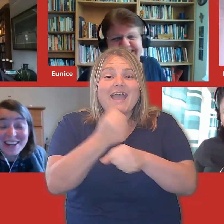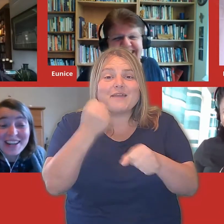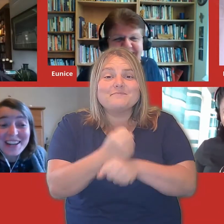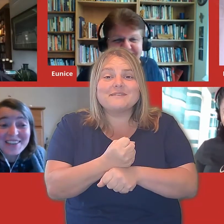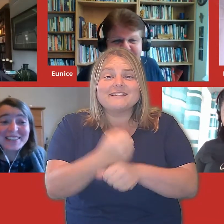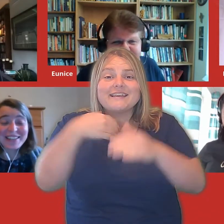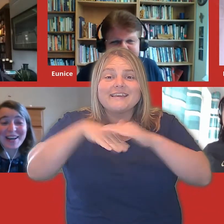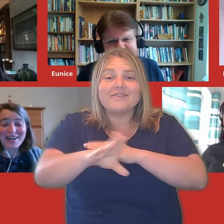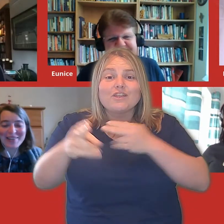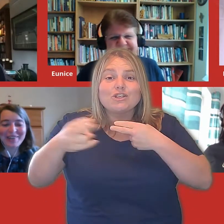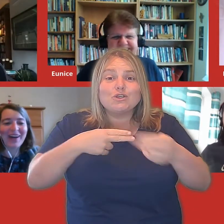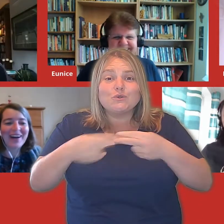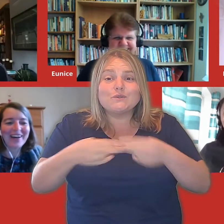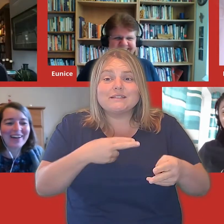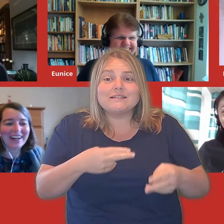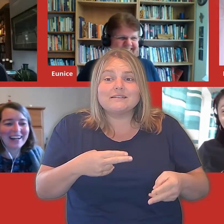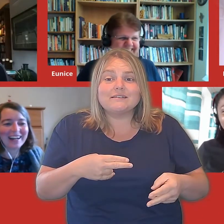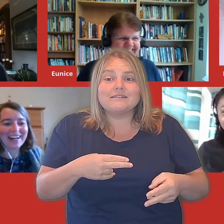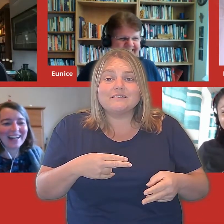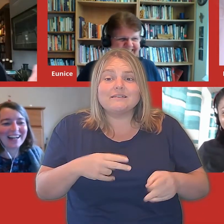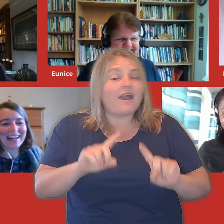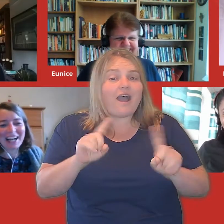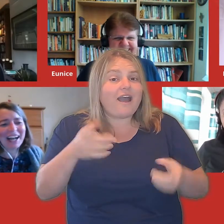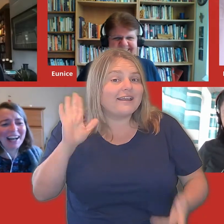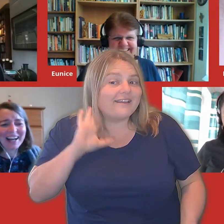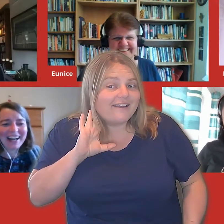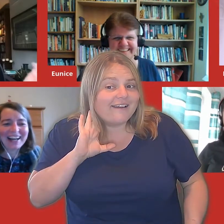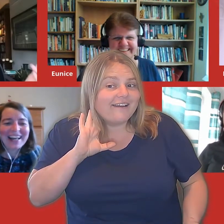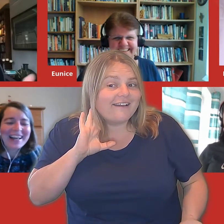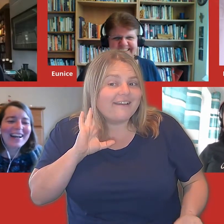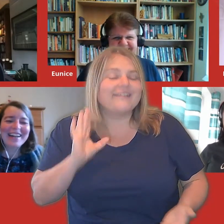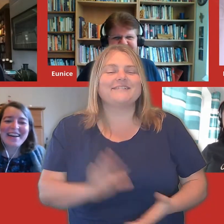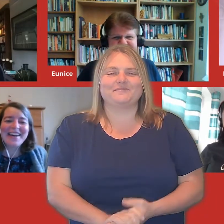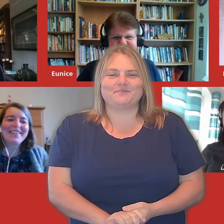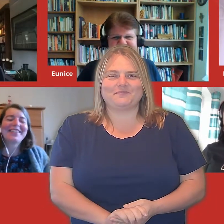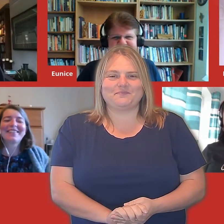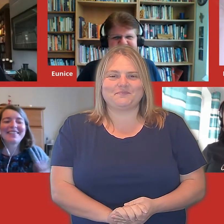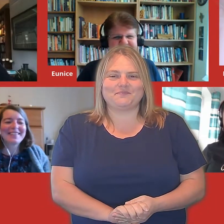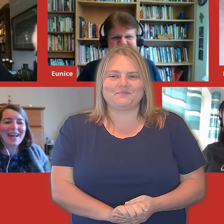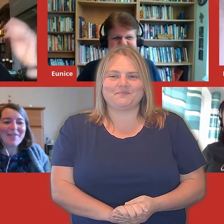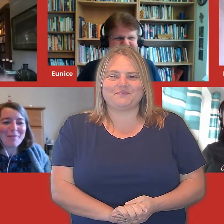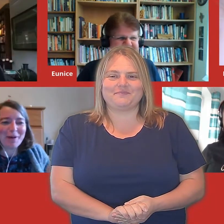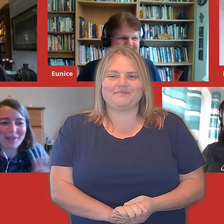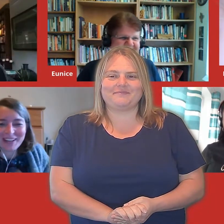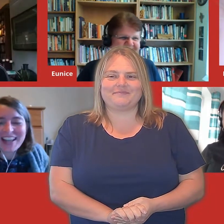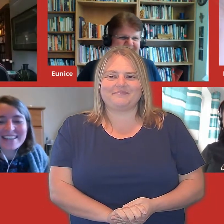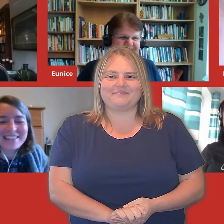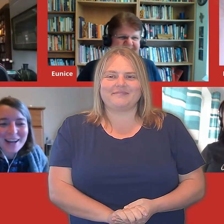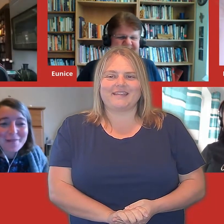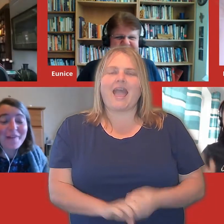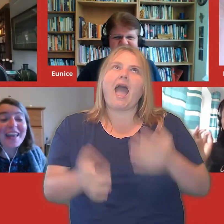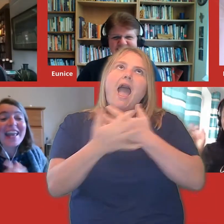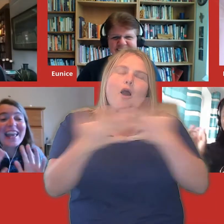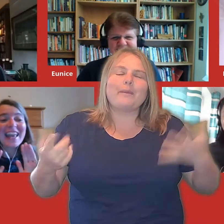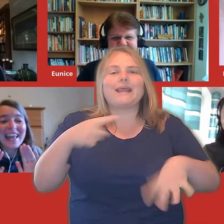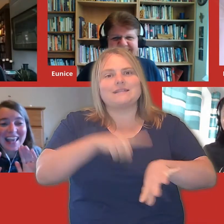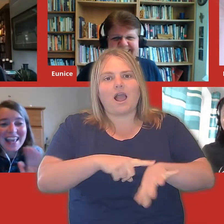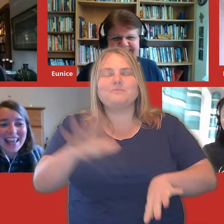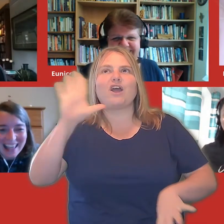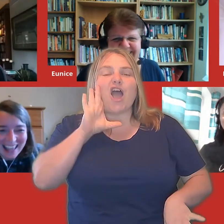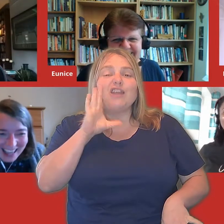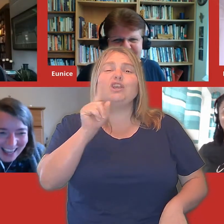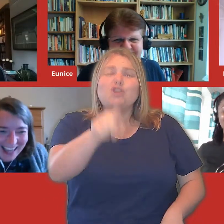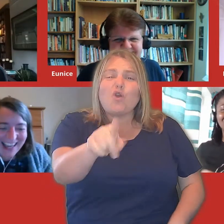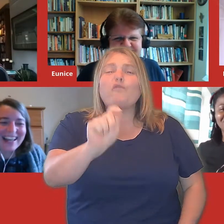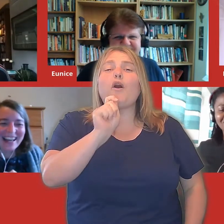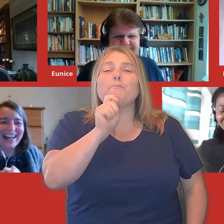Sorry, Sarah. Hi. Sarah, you're muted. We can't hear you, which is horrible. How are you? How many times have we